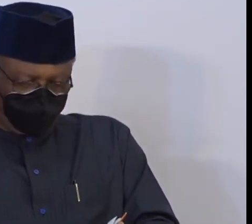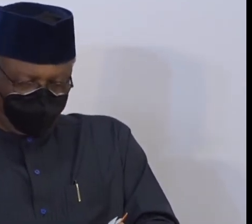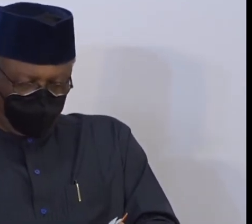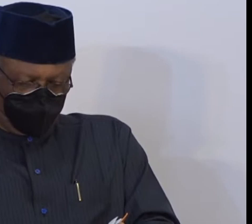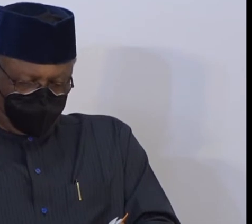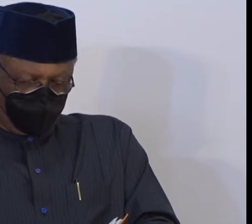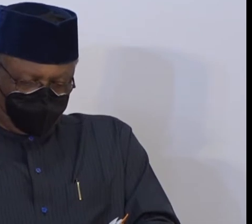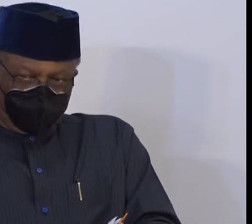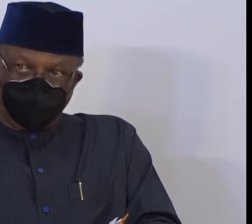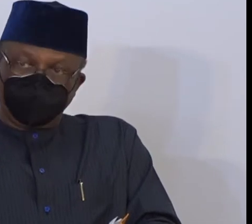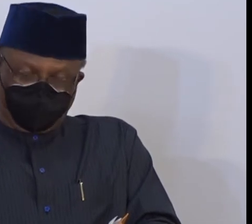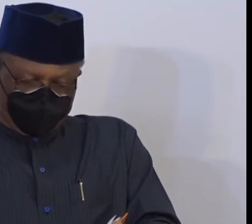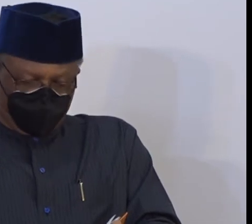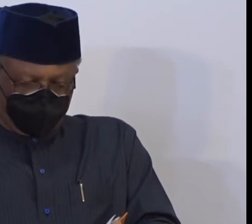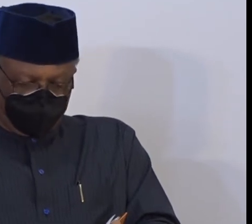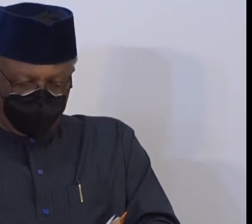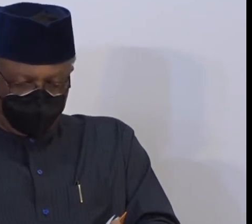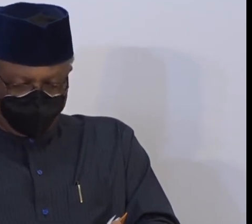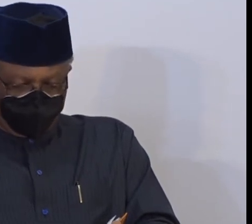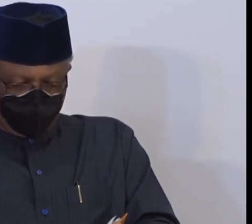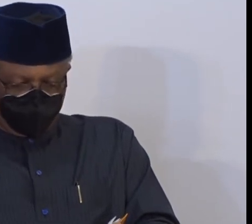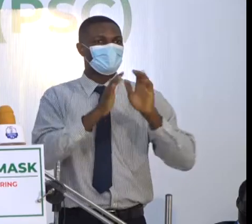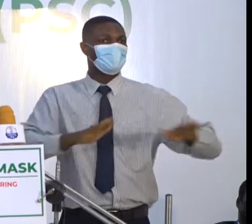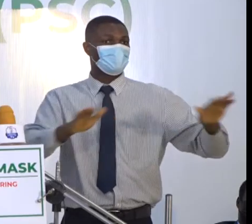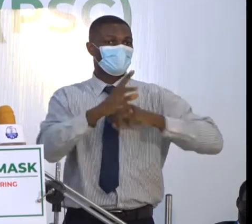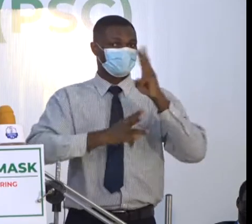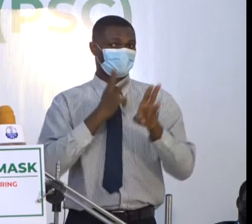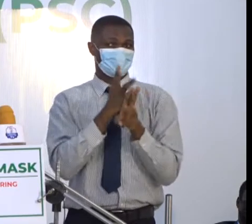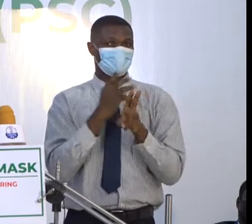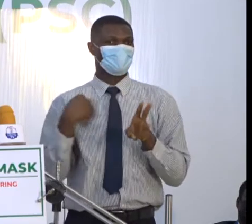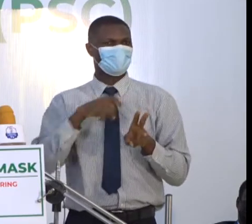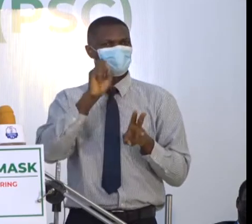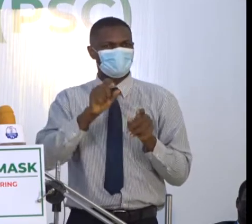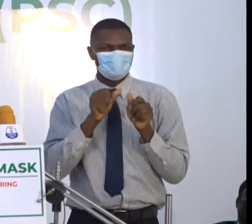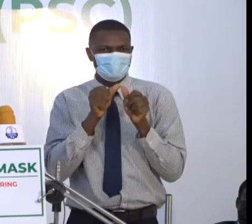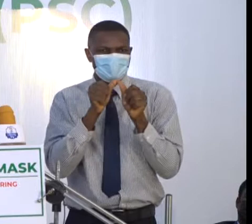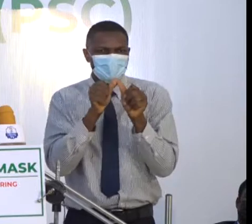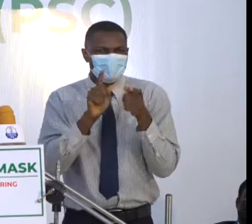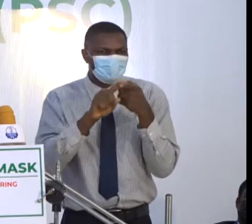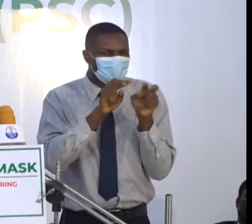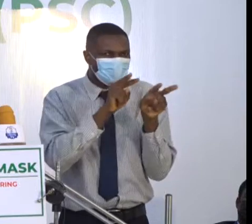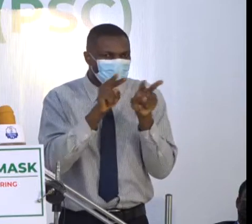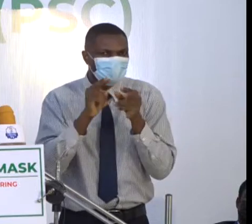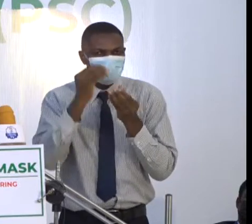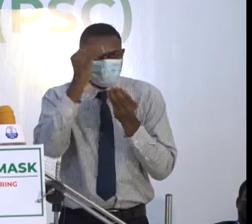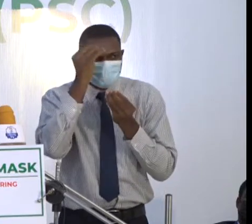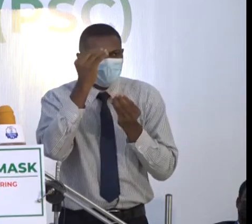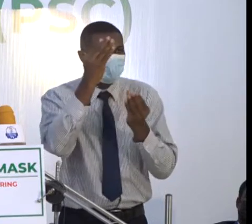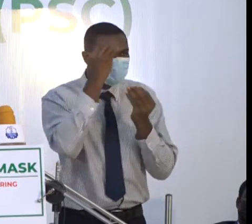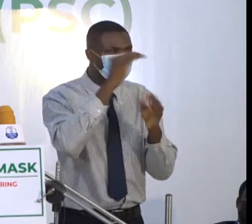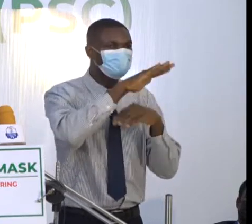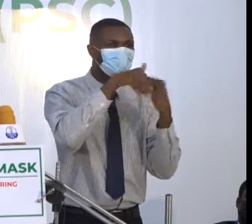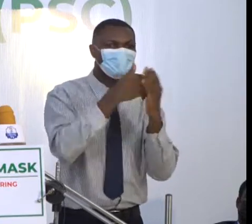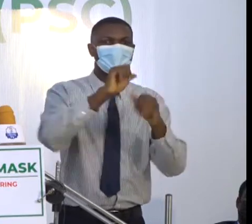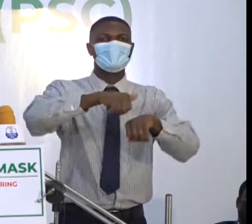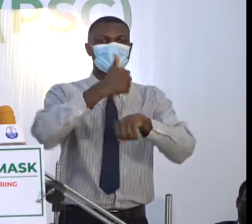other countries of the world. We must therefore keep observing the non-pharmaceutical interventions and